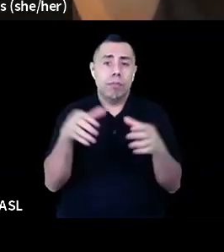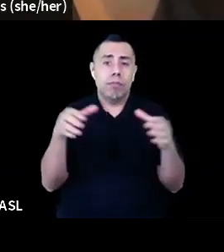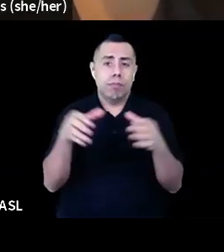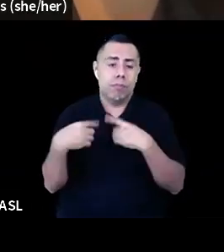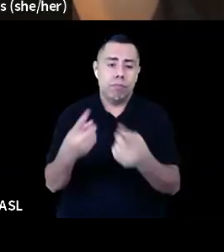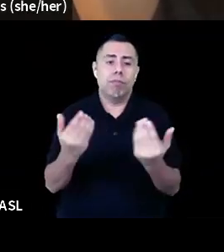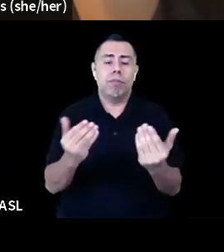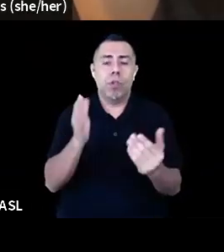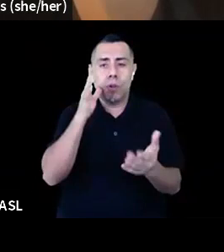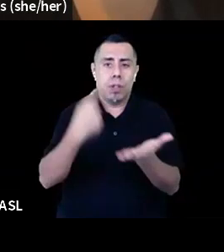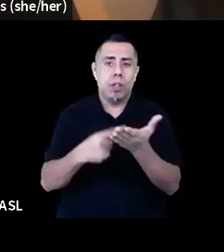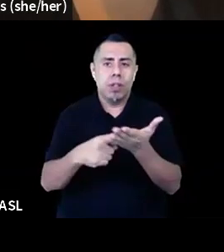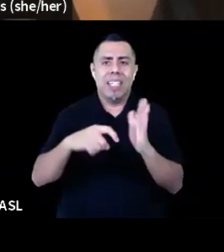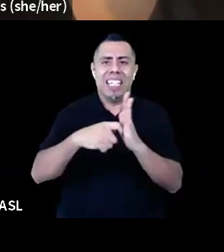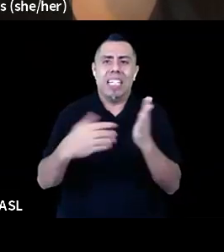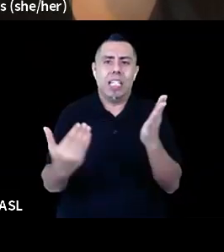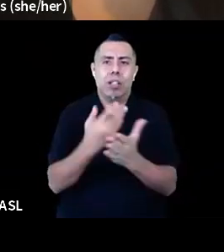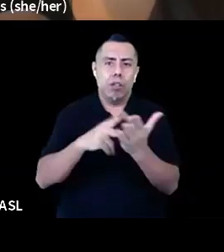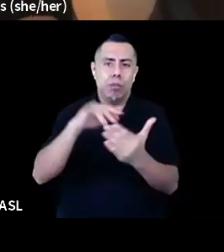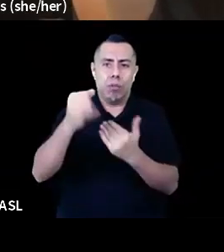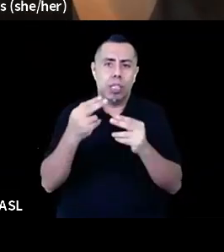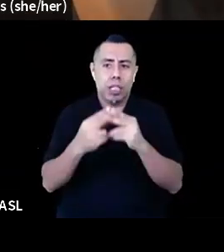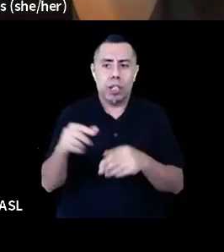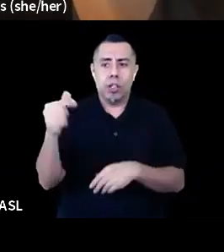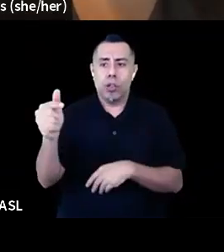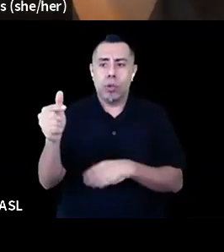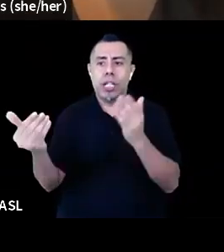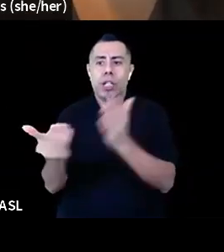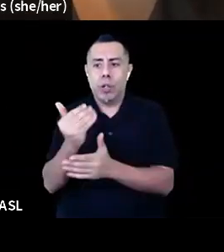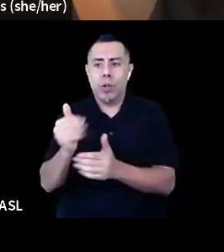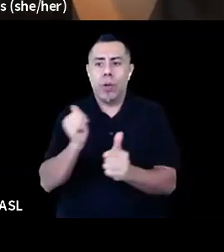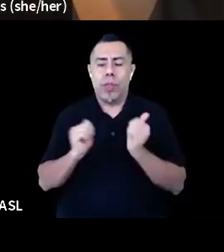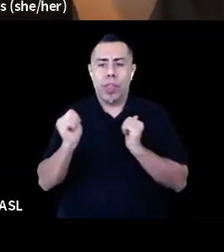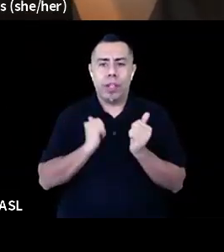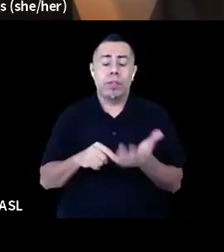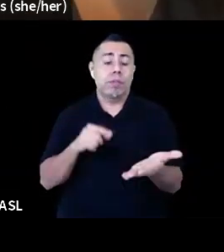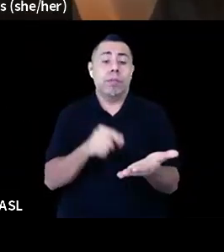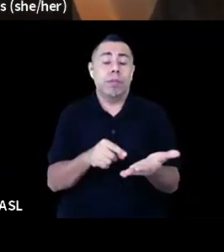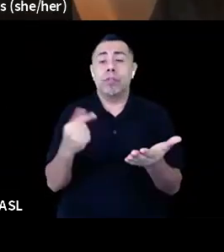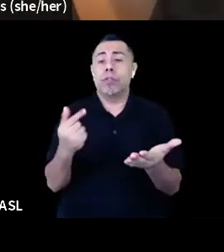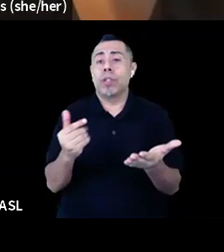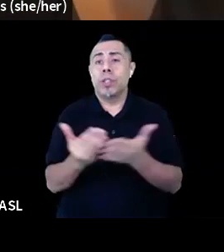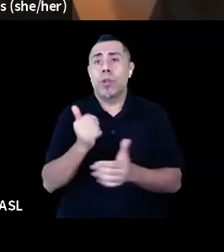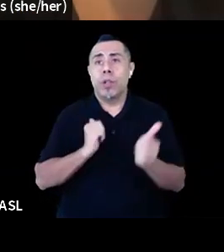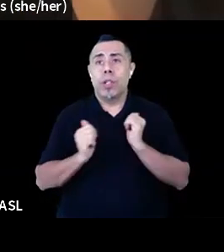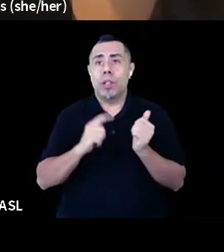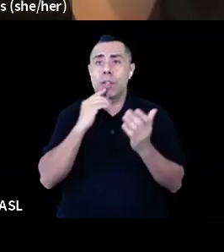Green New Theatre is a movement building tool that outlines ideas, strategies, and principles that will help individual artists and arts